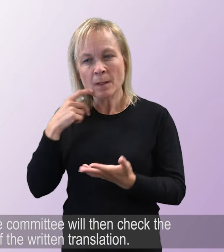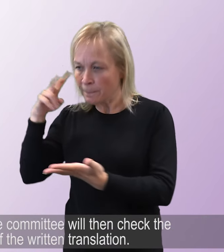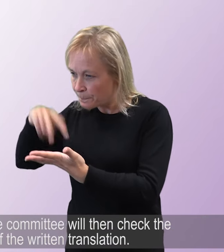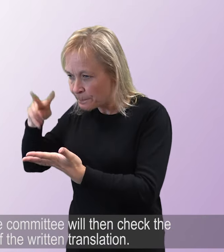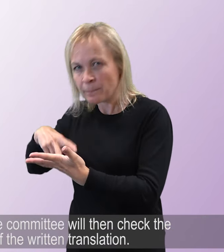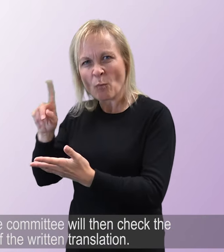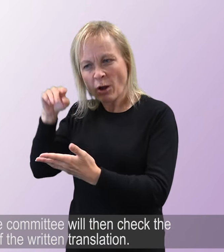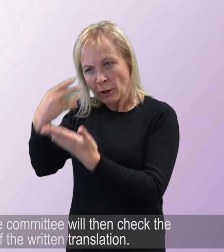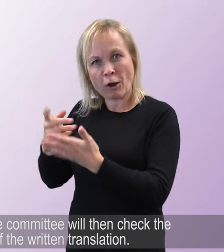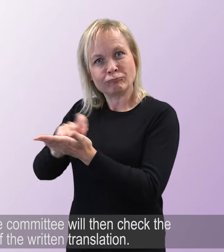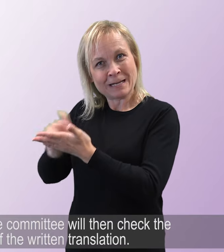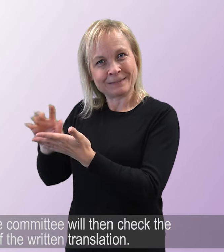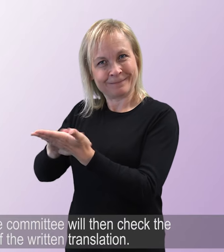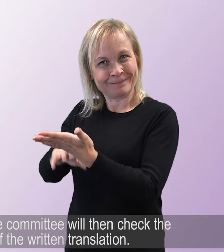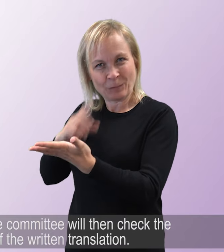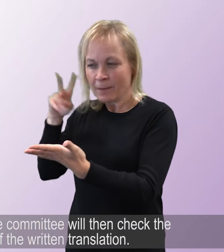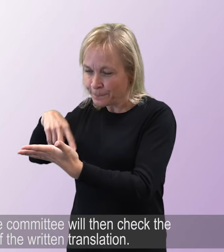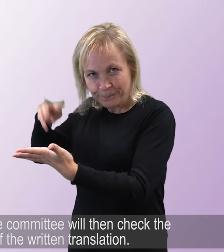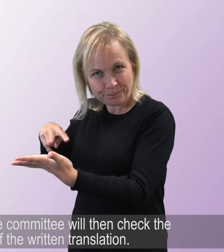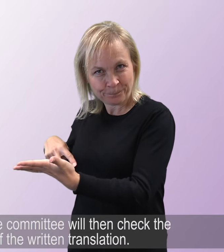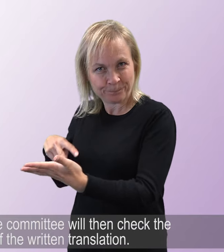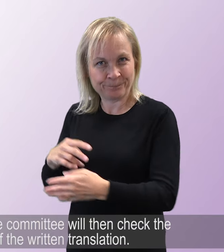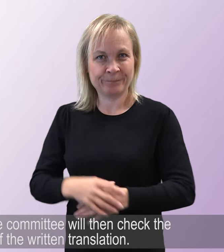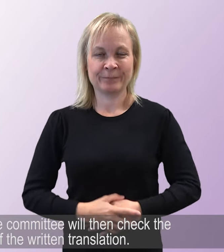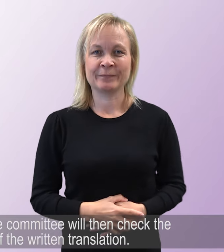The clerks of the committee will then check the content of the written translation.